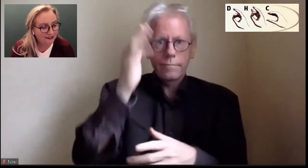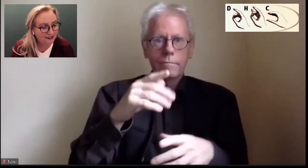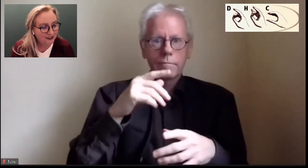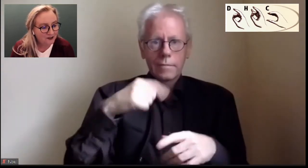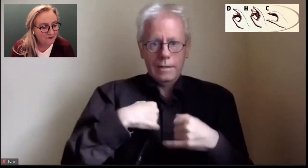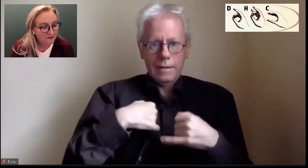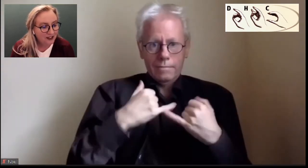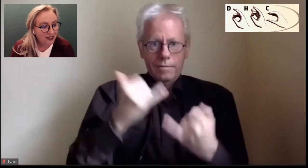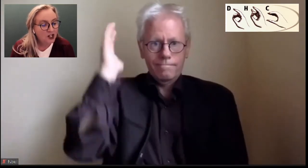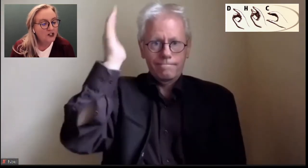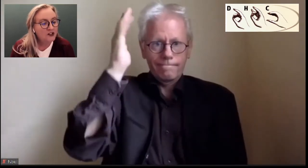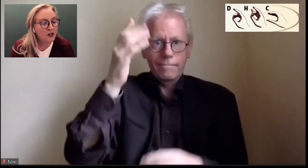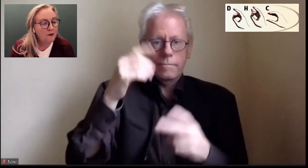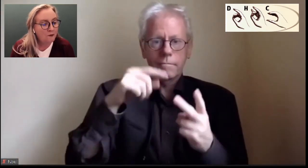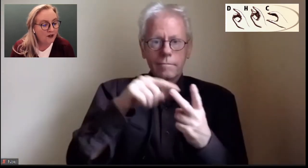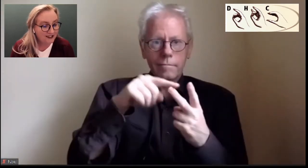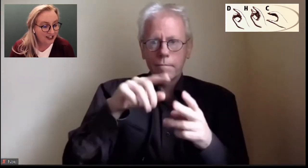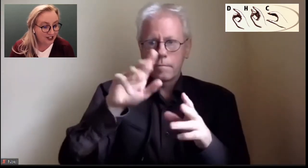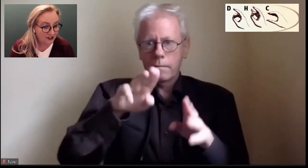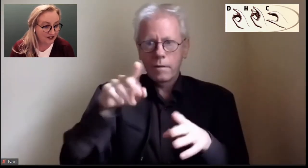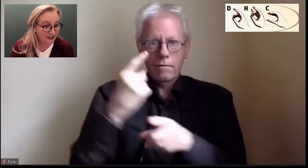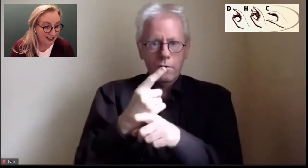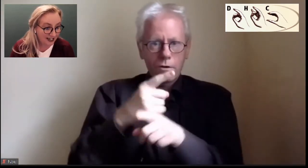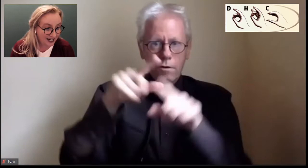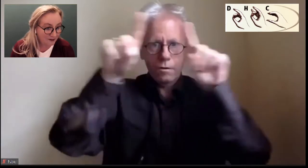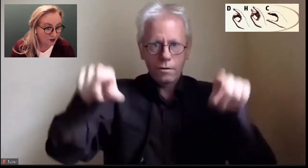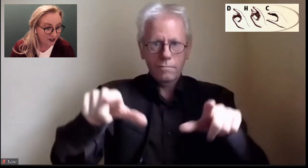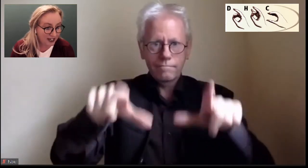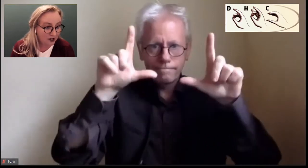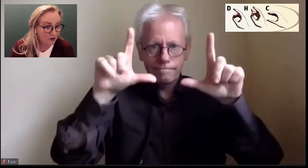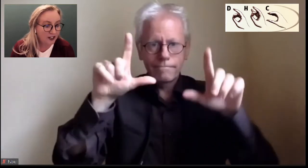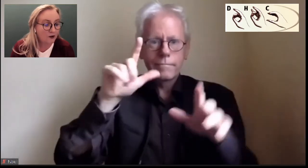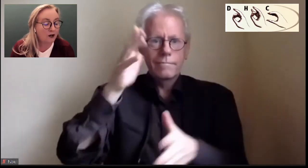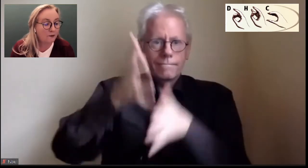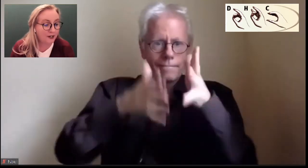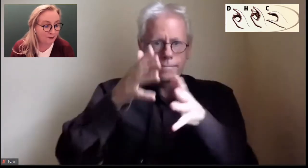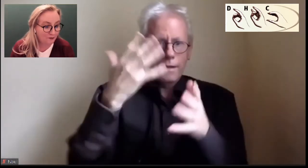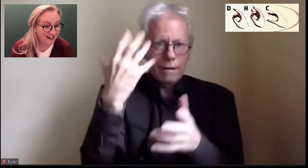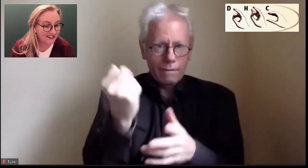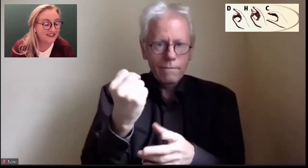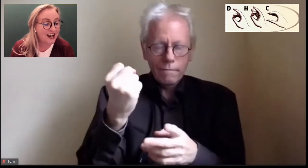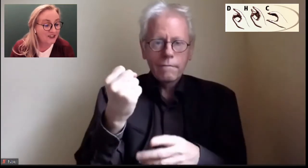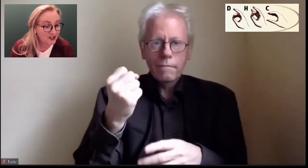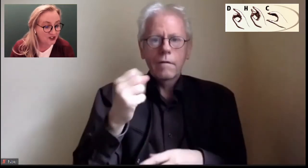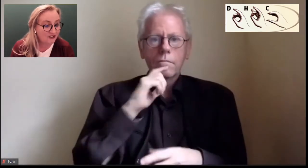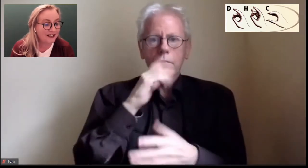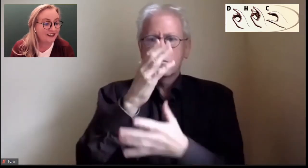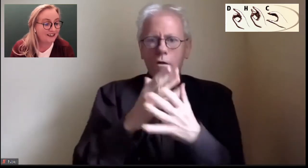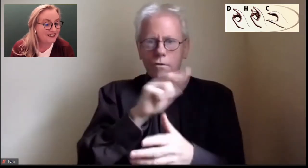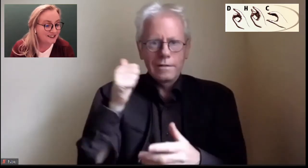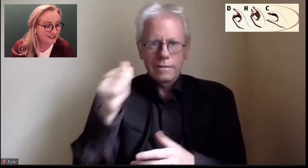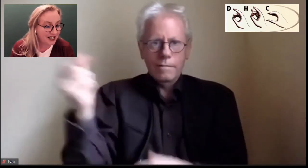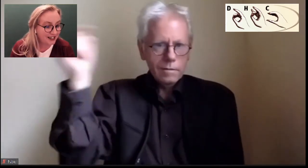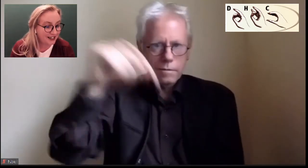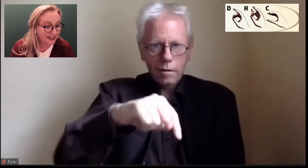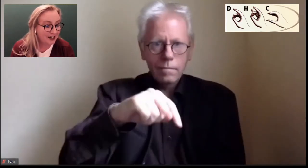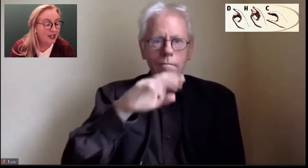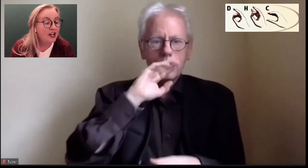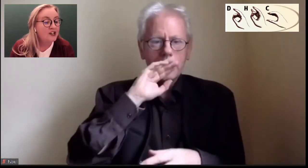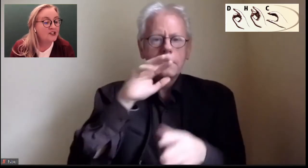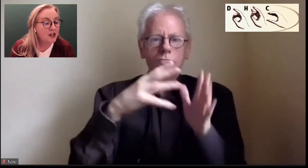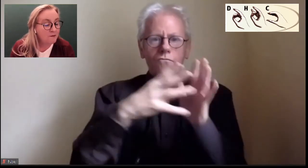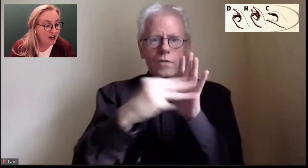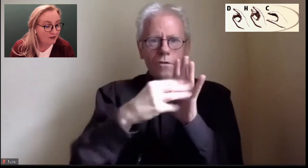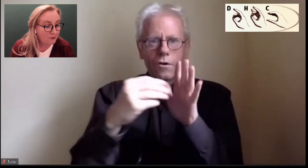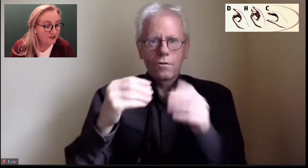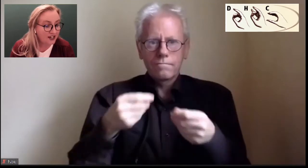webinar. Some of the presentations, like I am doing now, there are people present on the screen, signing.